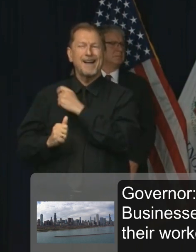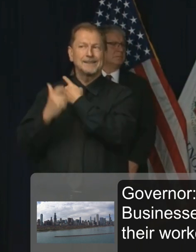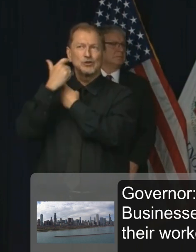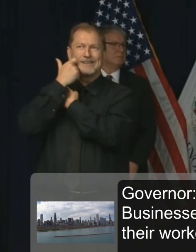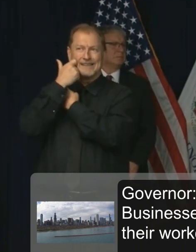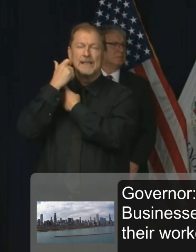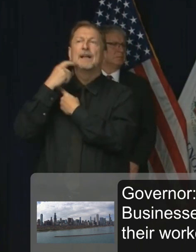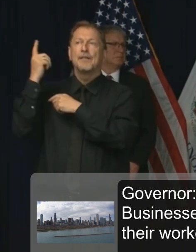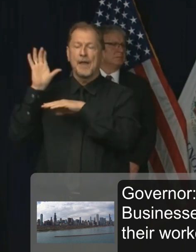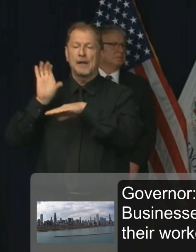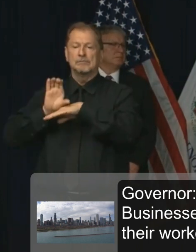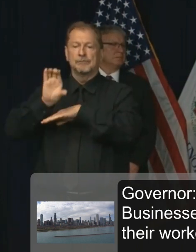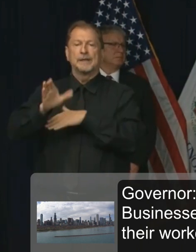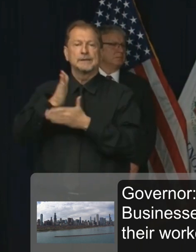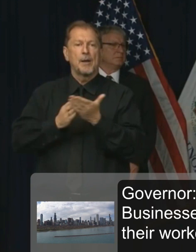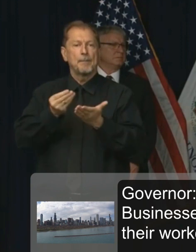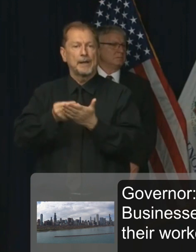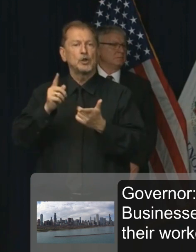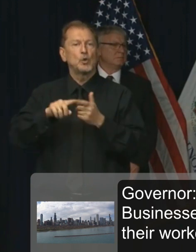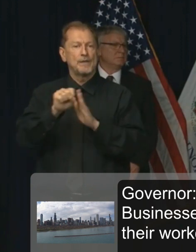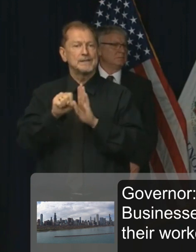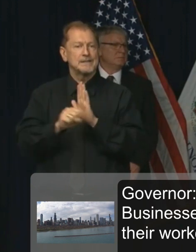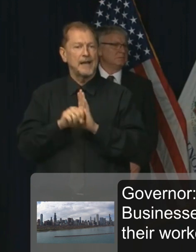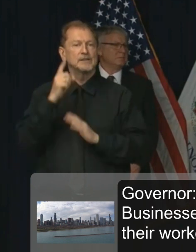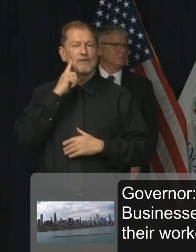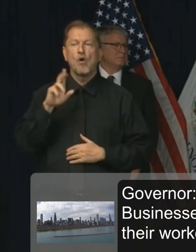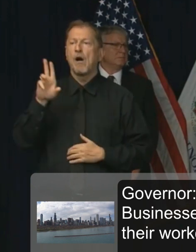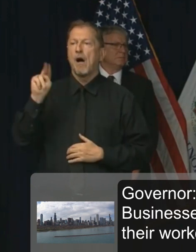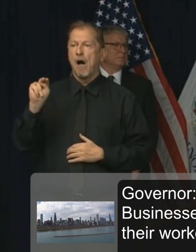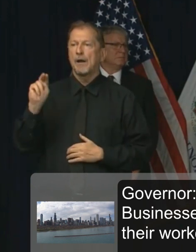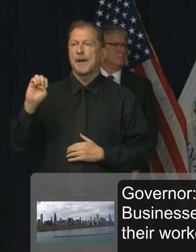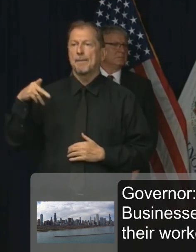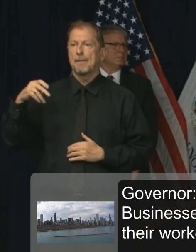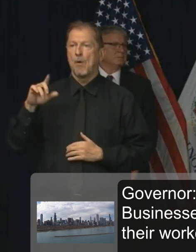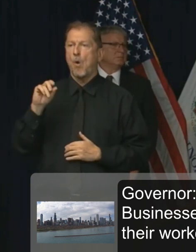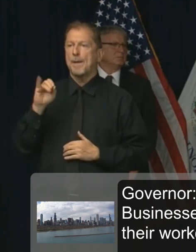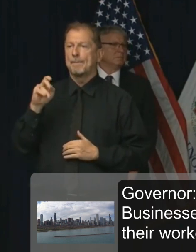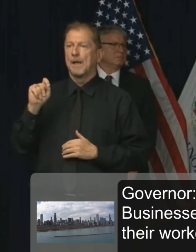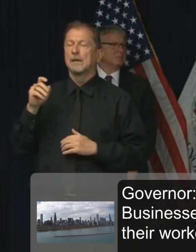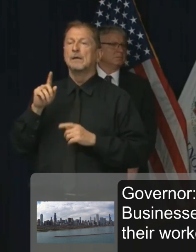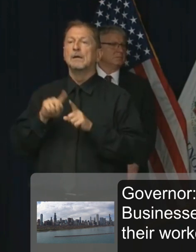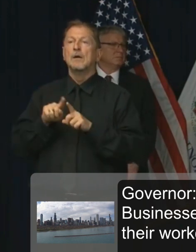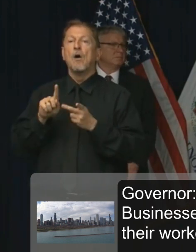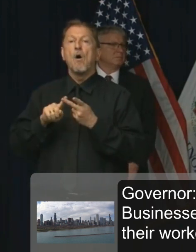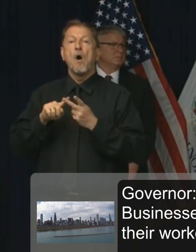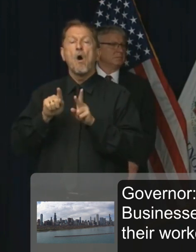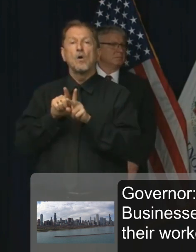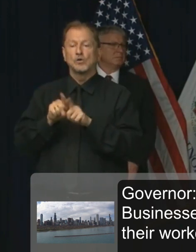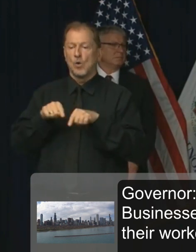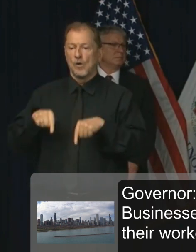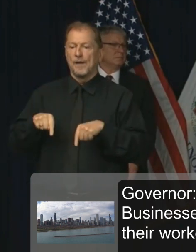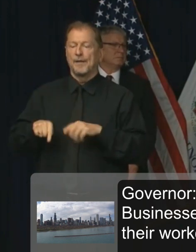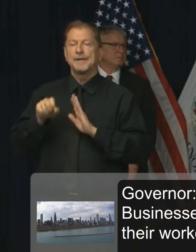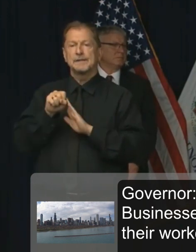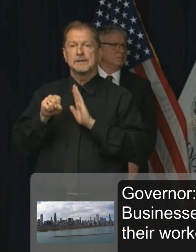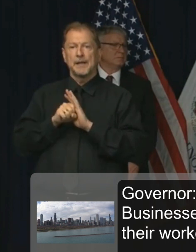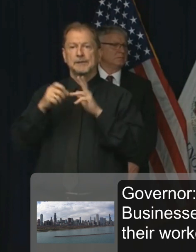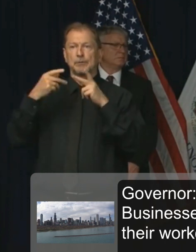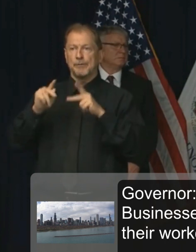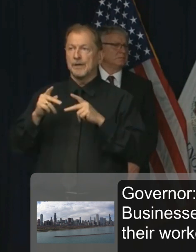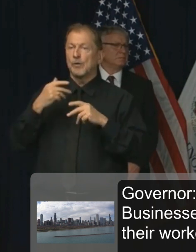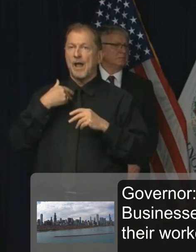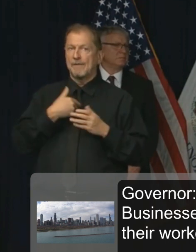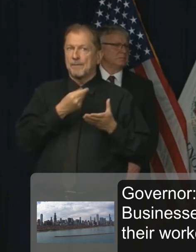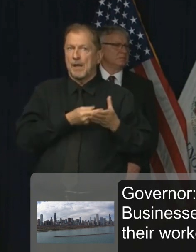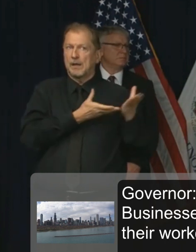for unemployment. We are also allowed in a state to, you know, dip below the reserves